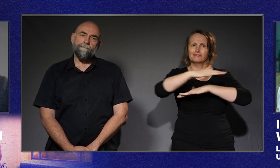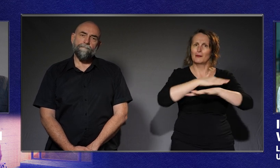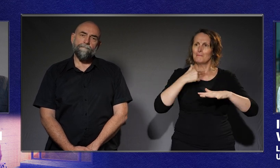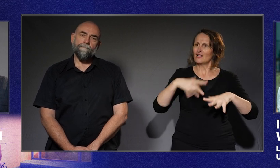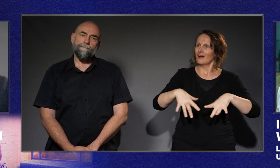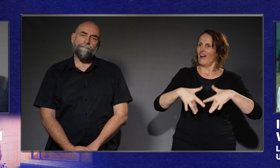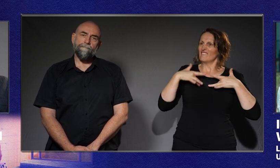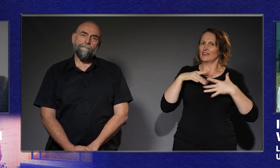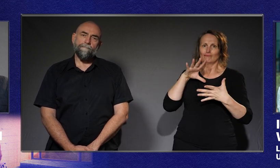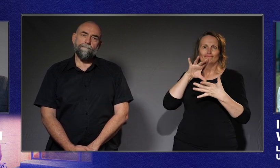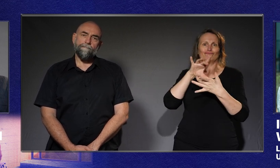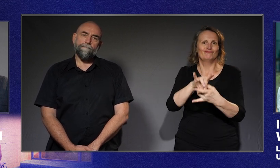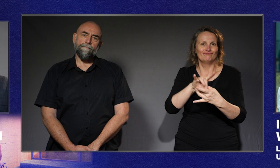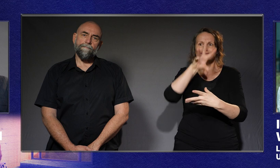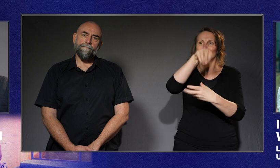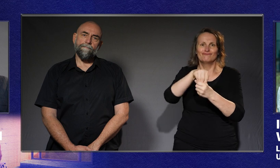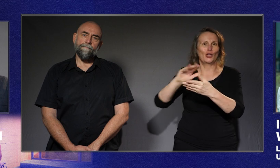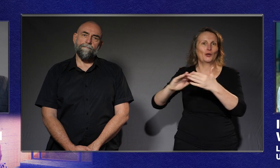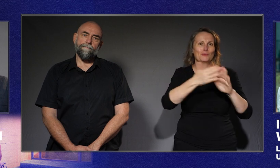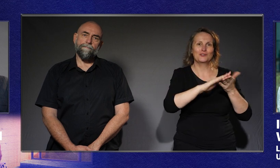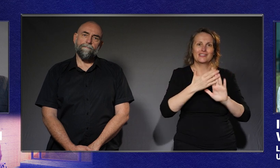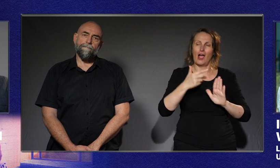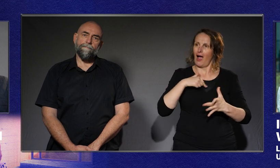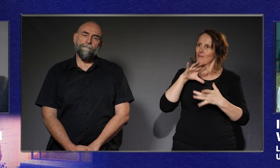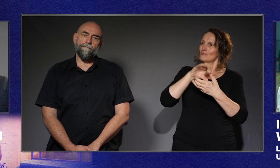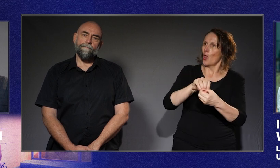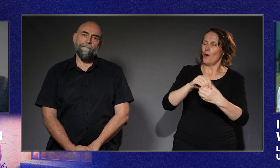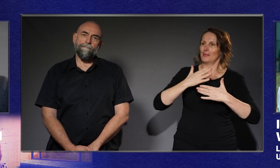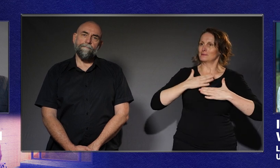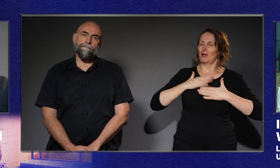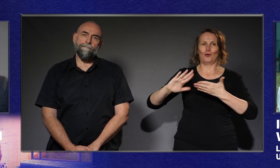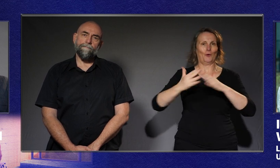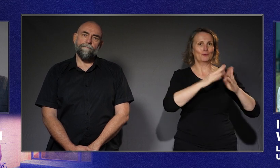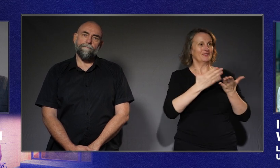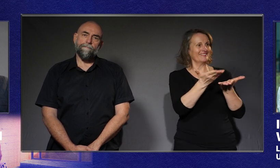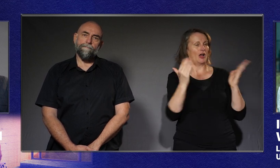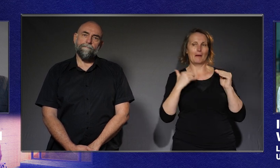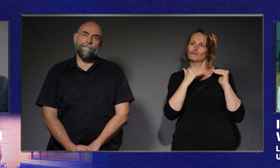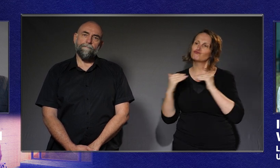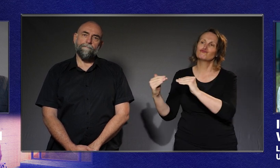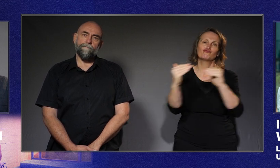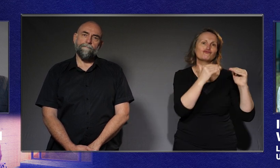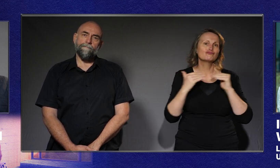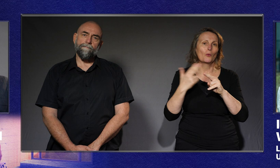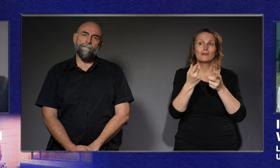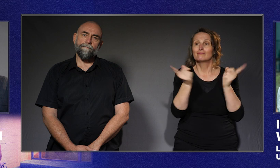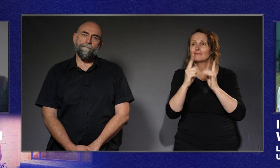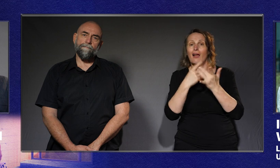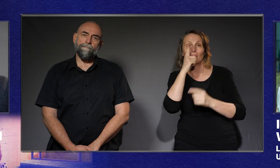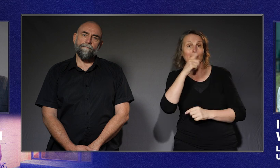there. And there's an element of recognition in that, recognition that you belong, that you're an equal citizen of the city, of the country.